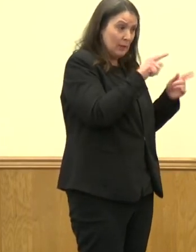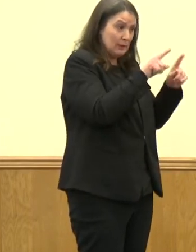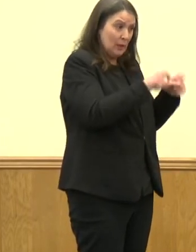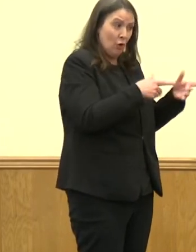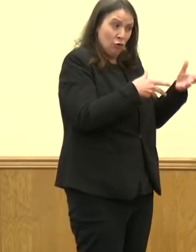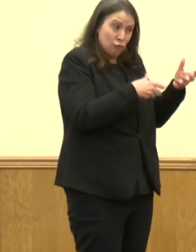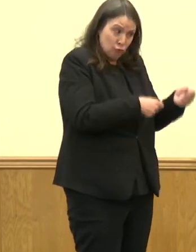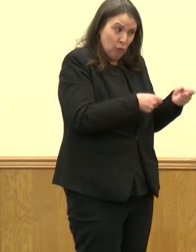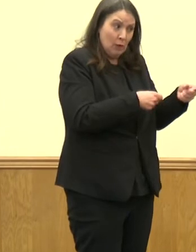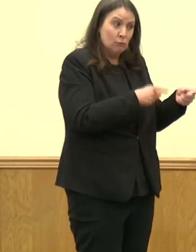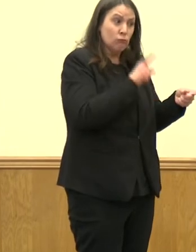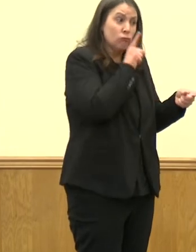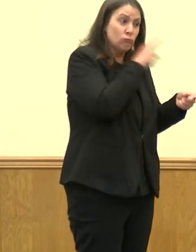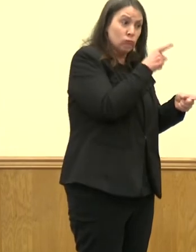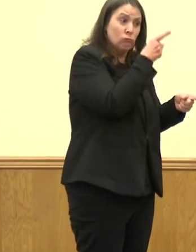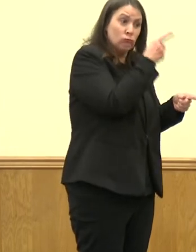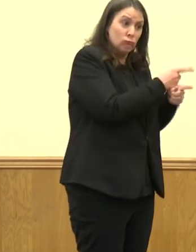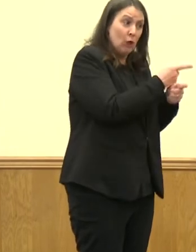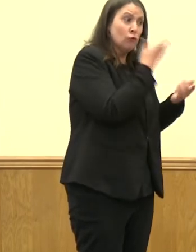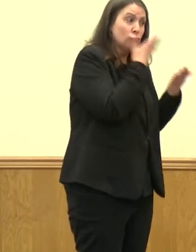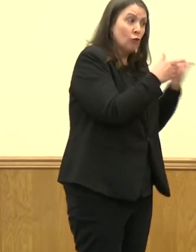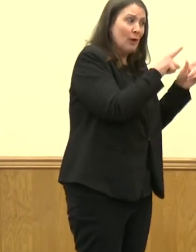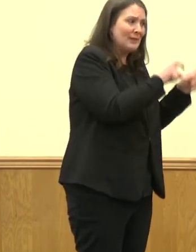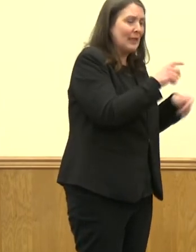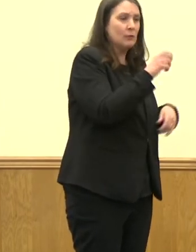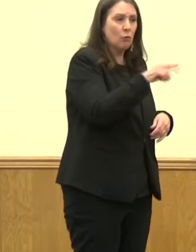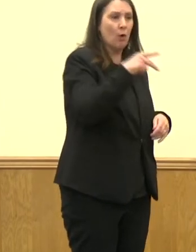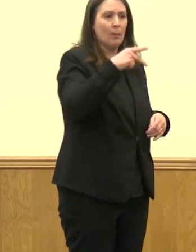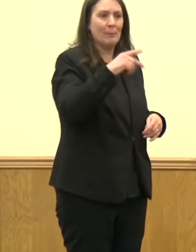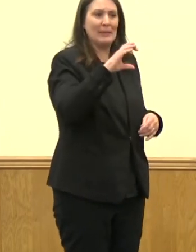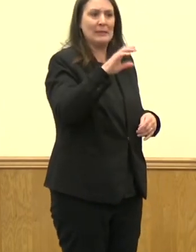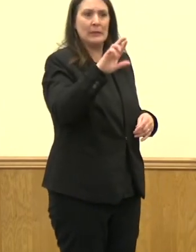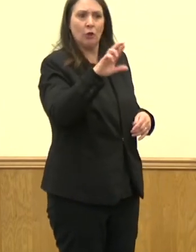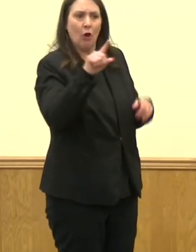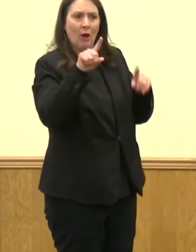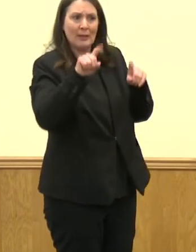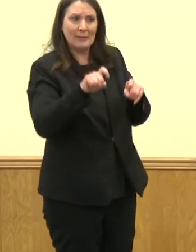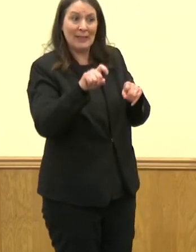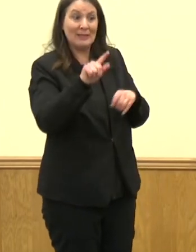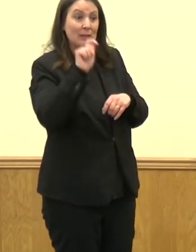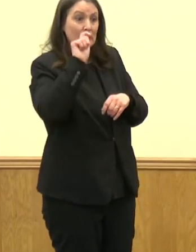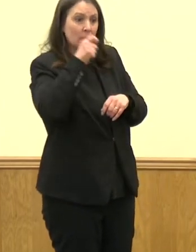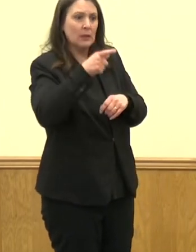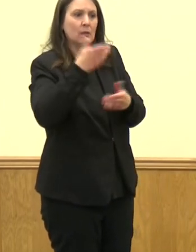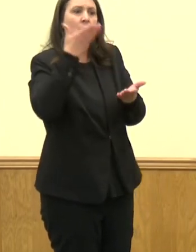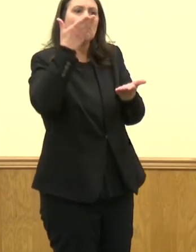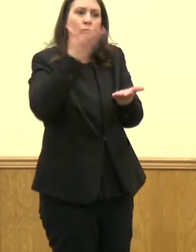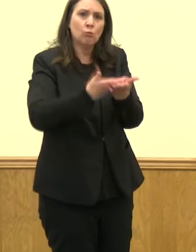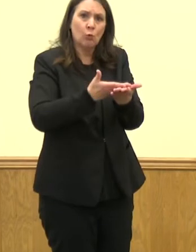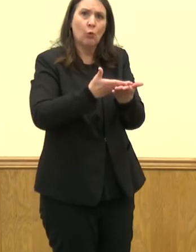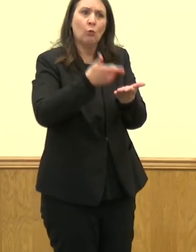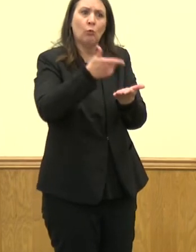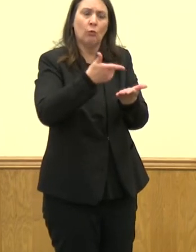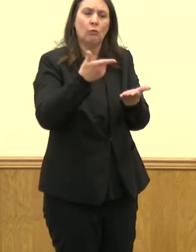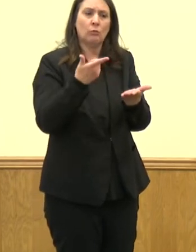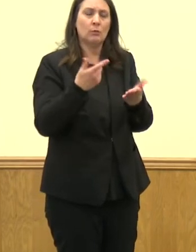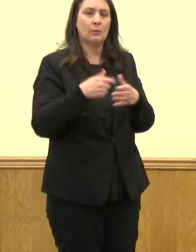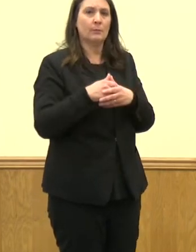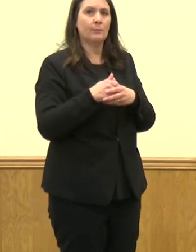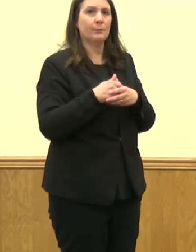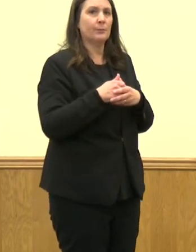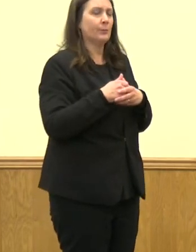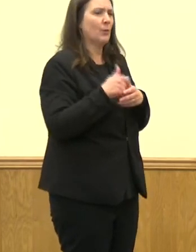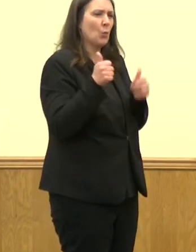trust it or don't trust it, they should go ahead and get a PCR test so that way you can have a more accurate data? So,